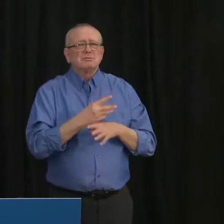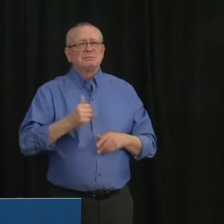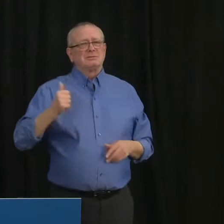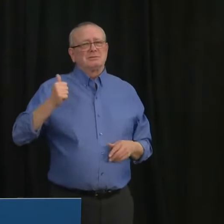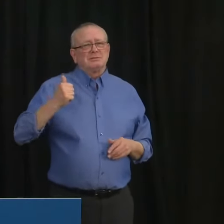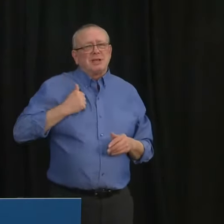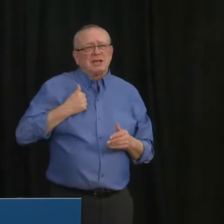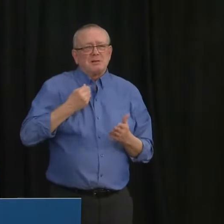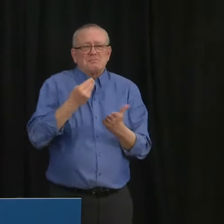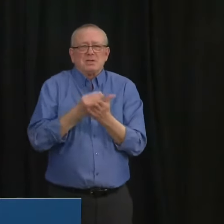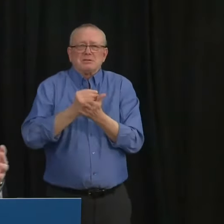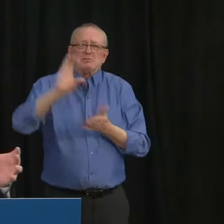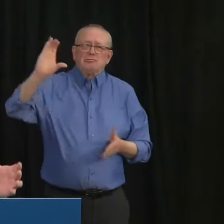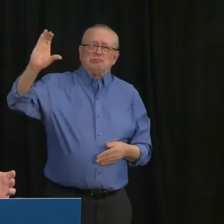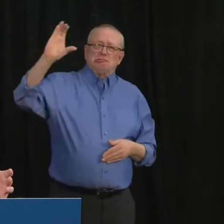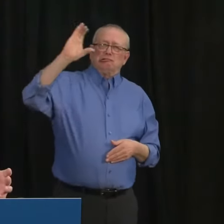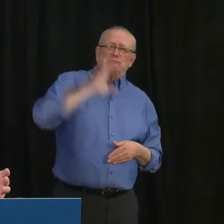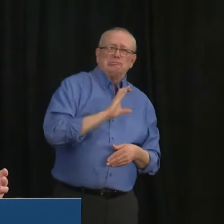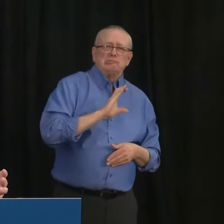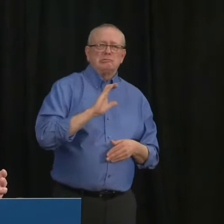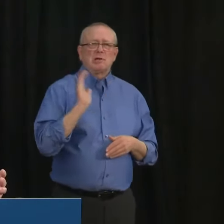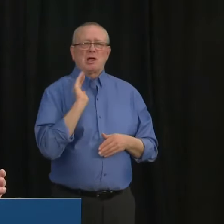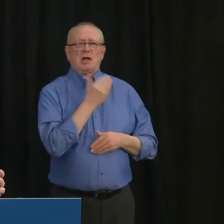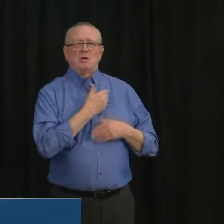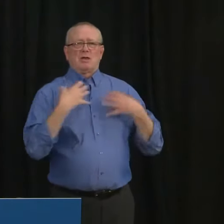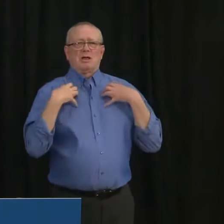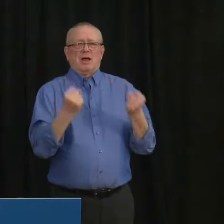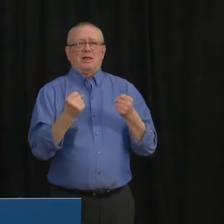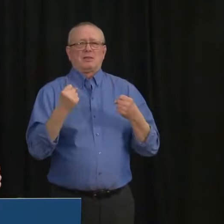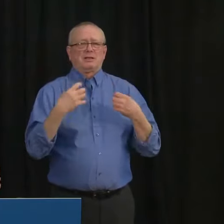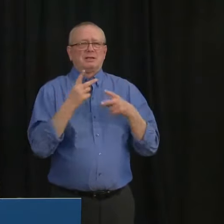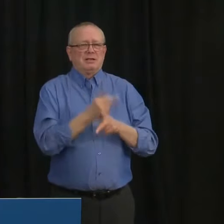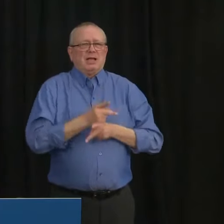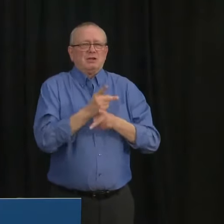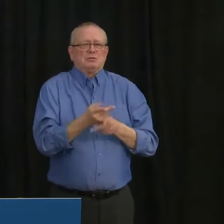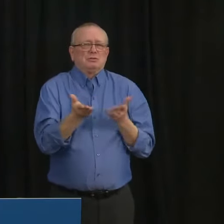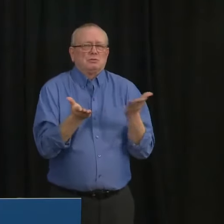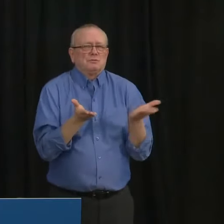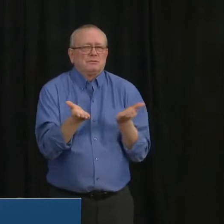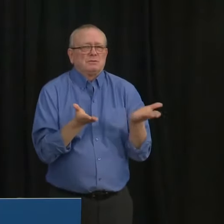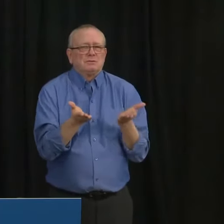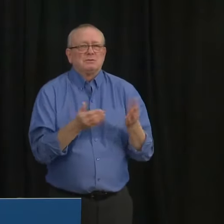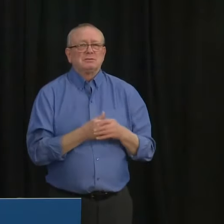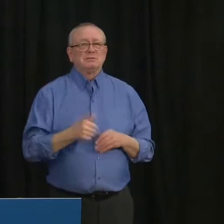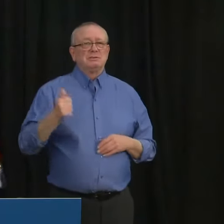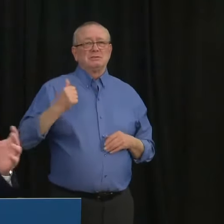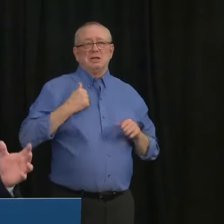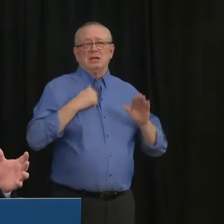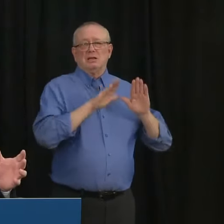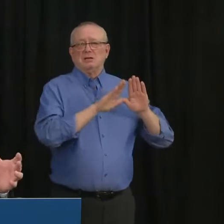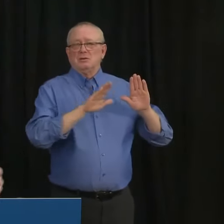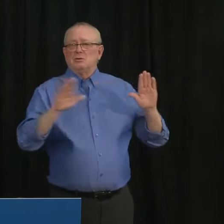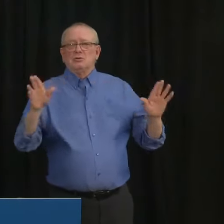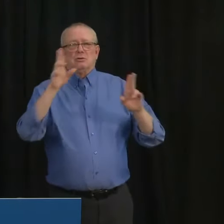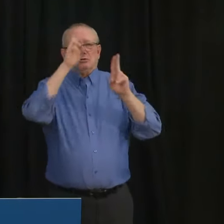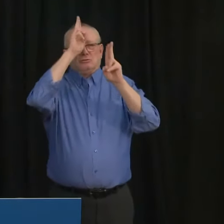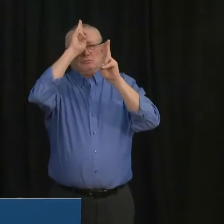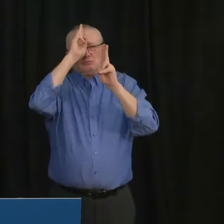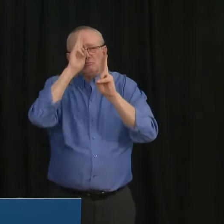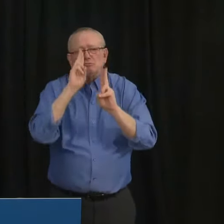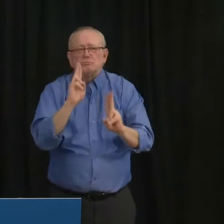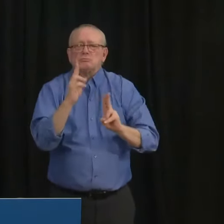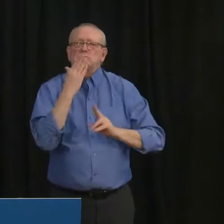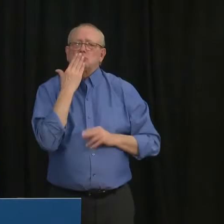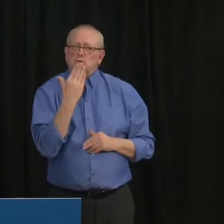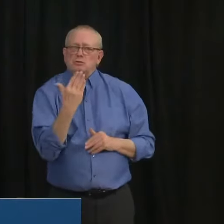one of the best funded publicly administered healthcare systems on the face of the earth. We have one of the highest per capita numbers